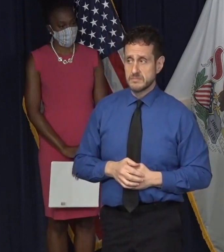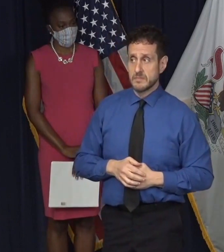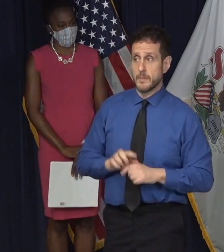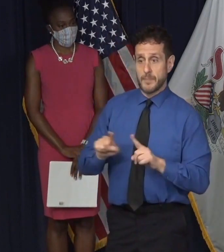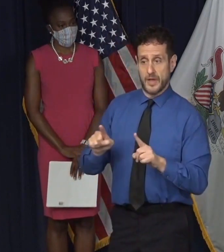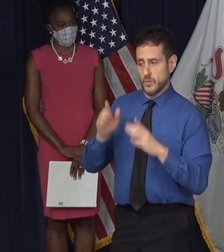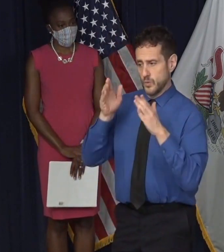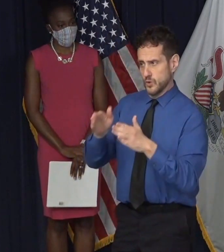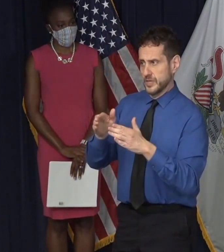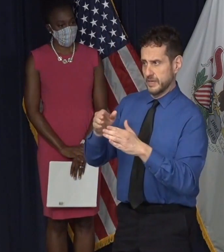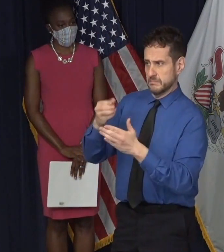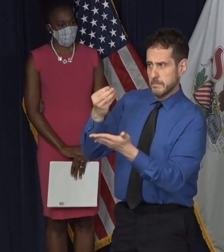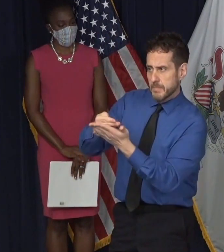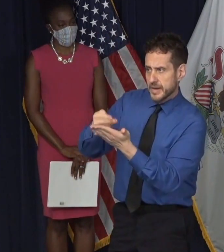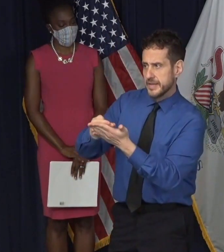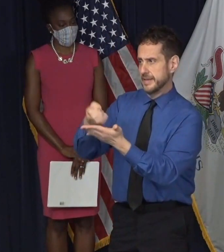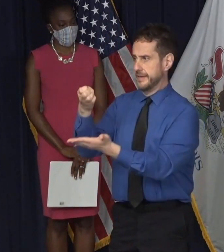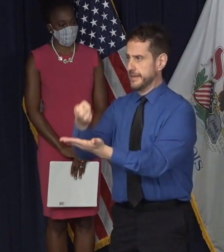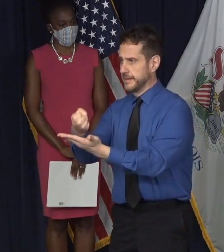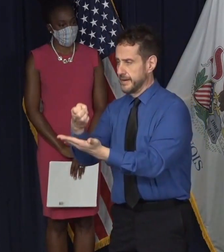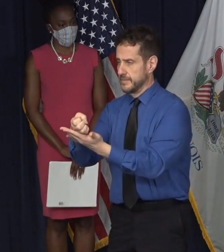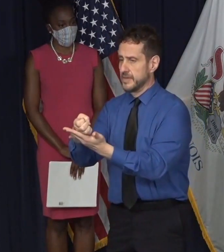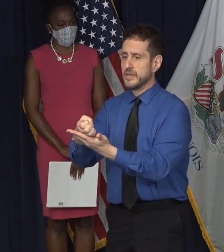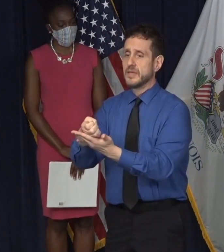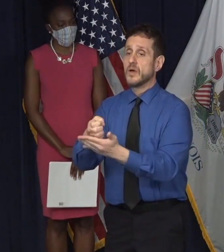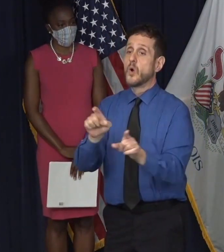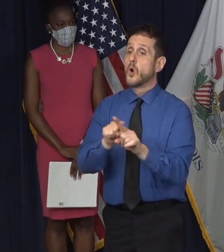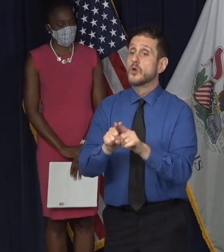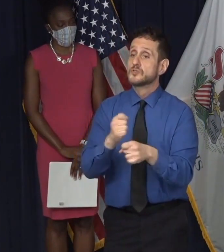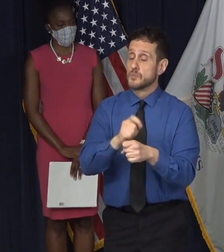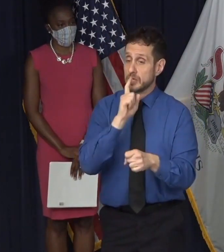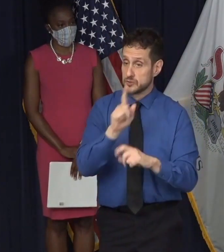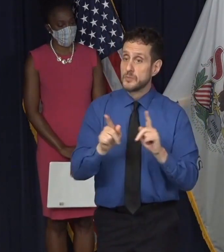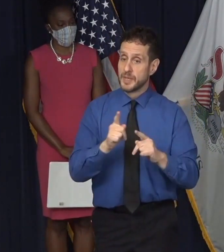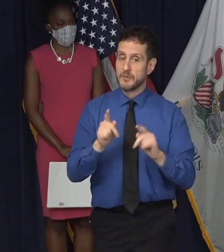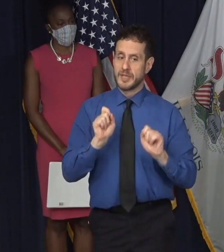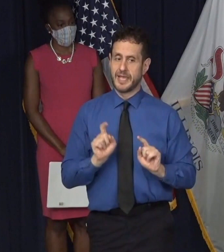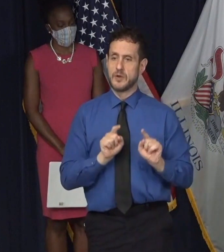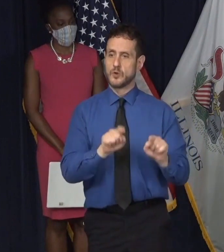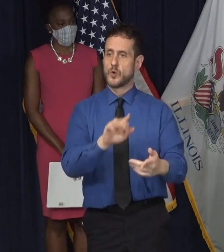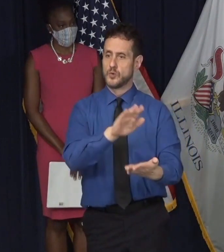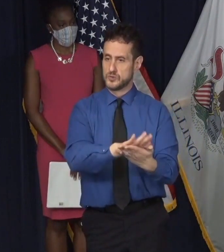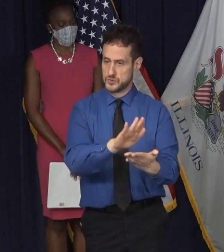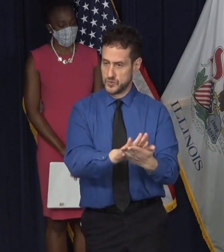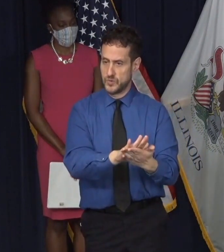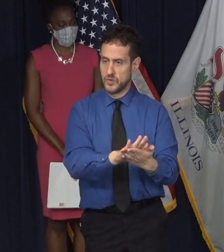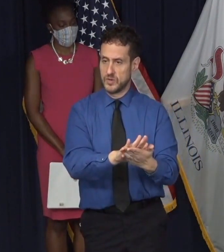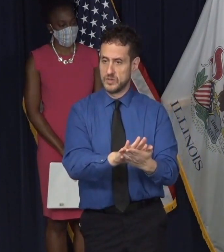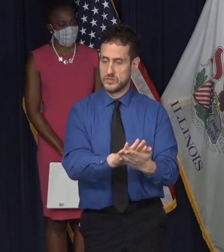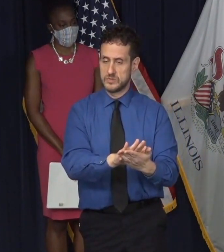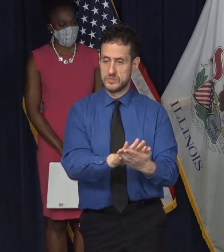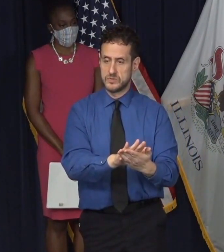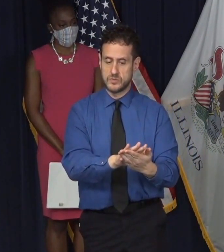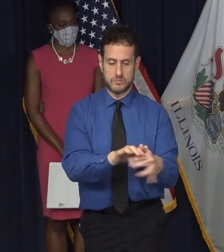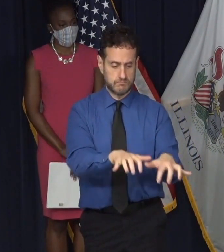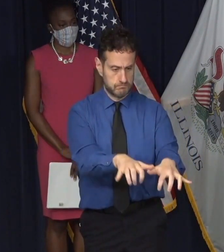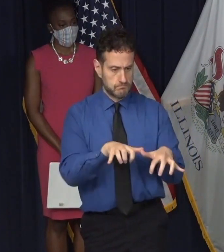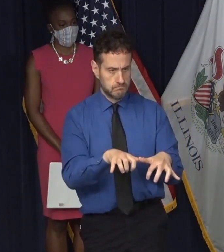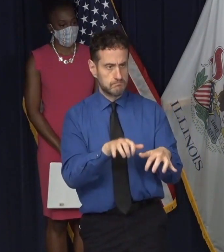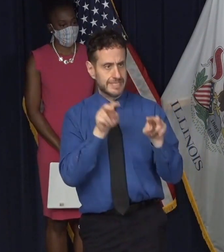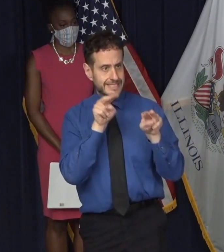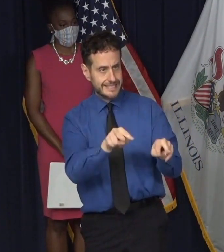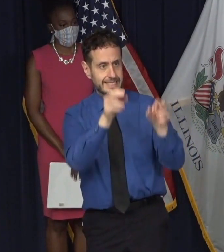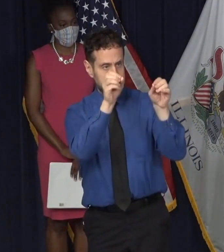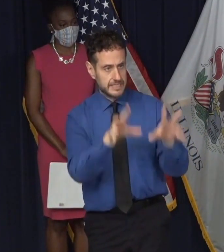also, um, concerned to make sure that people have in-person education, putting sports aside just for a moment. We want people to be able to go to